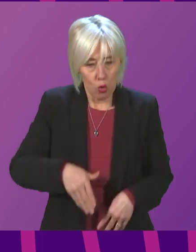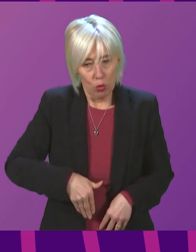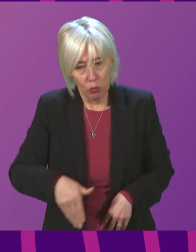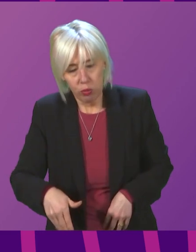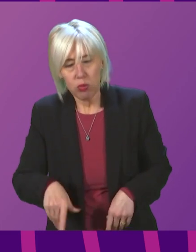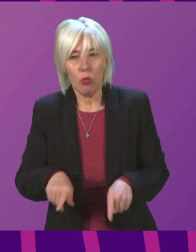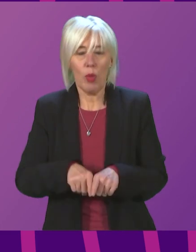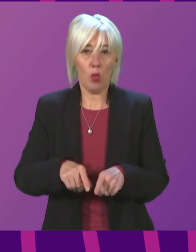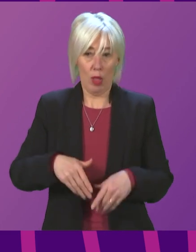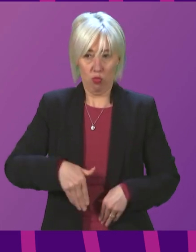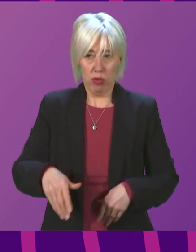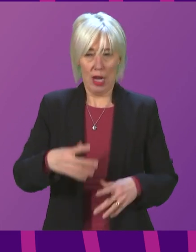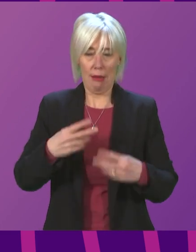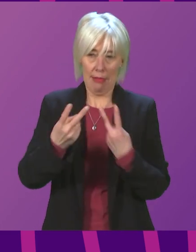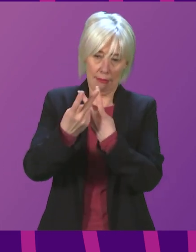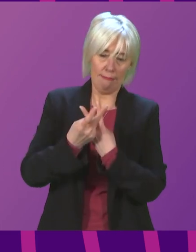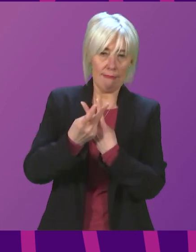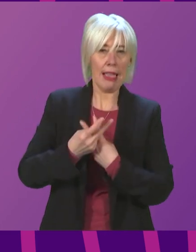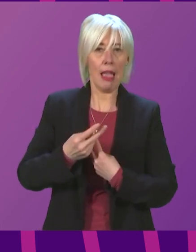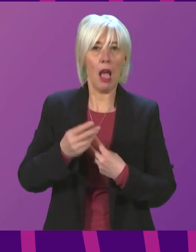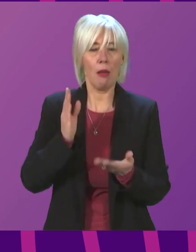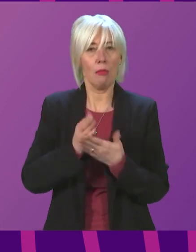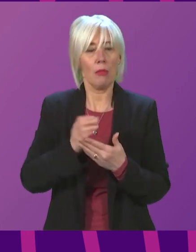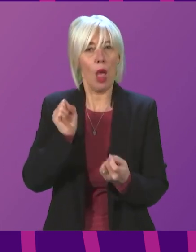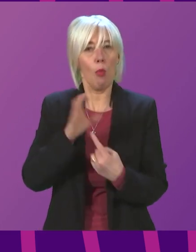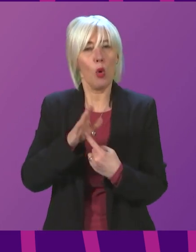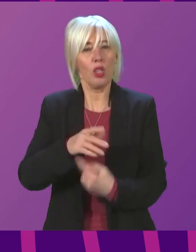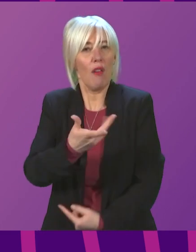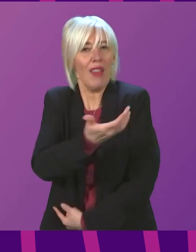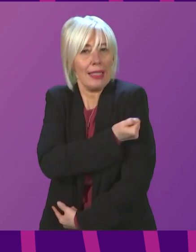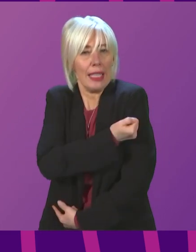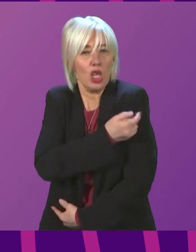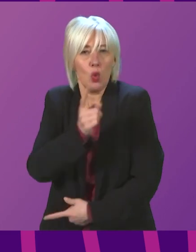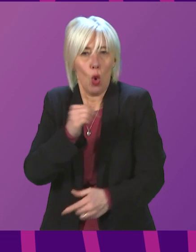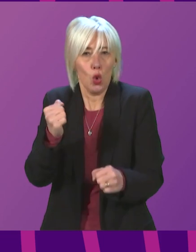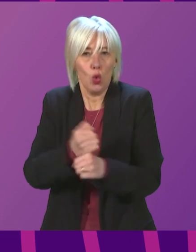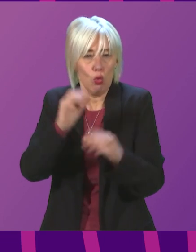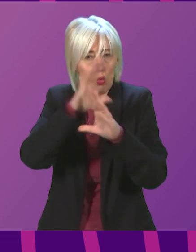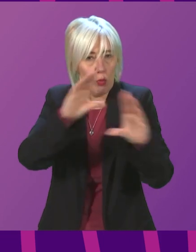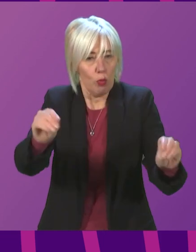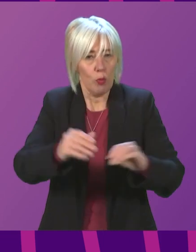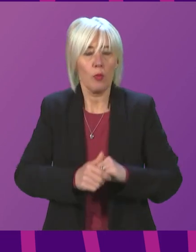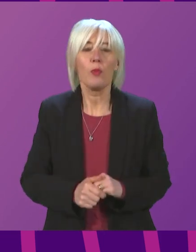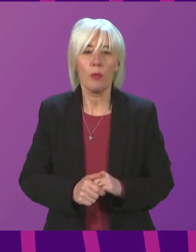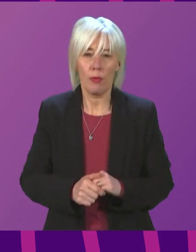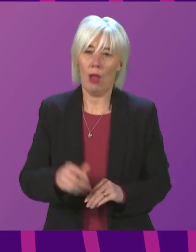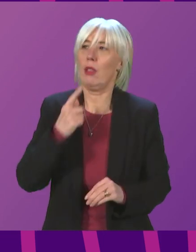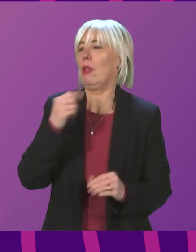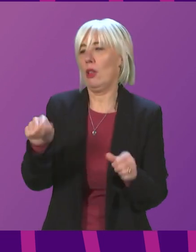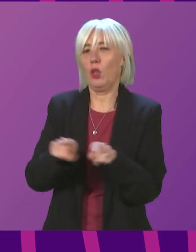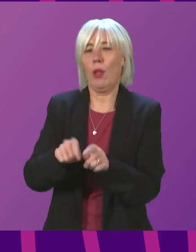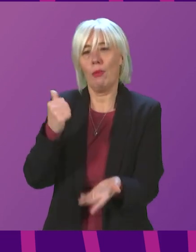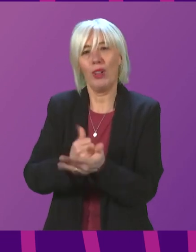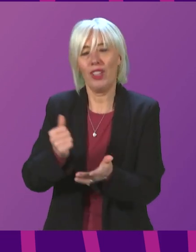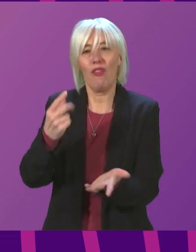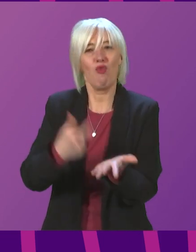care are kept properly informed about the importance of vaccinations? First Minister. Thank you, Presidant Officer. Can I also say how brilliant it is to have Ruth